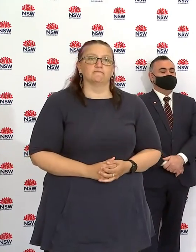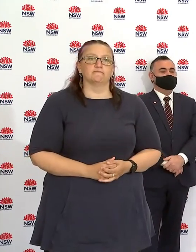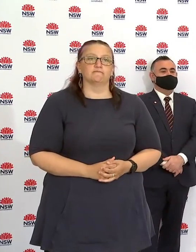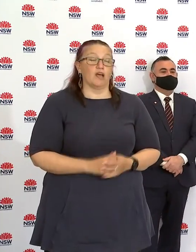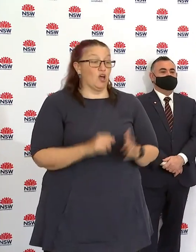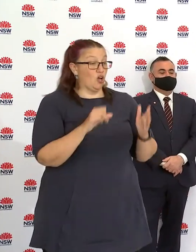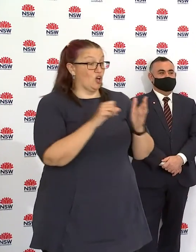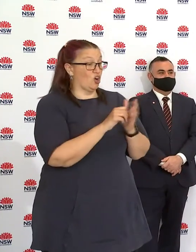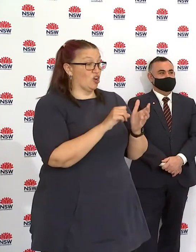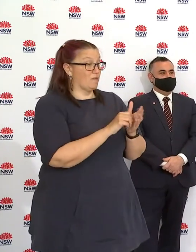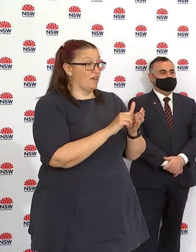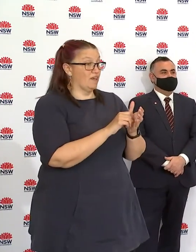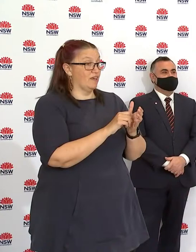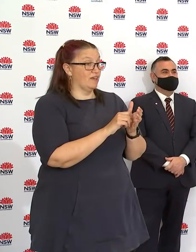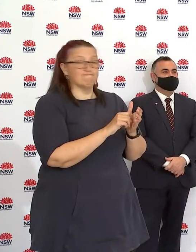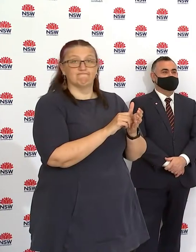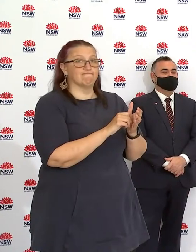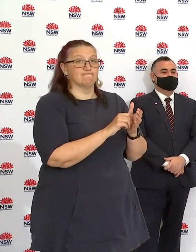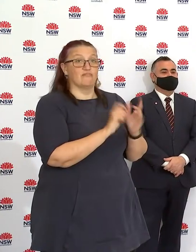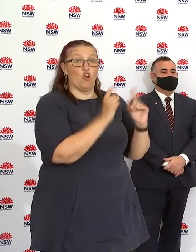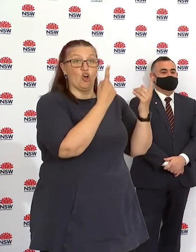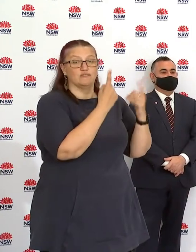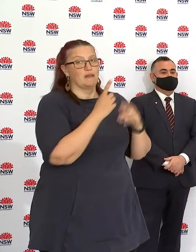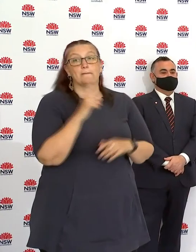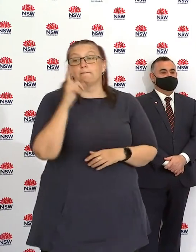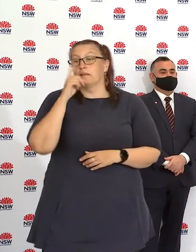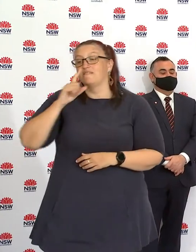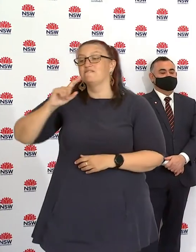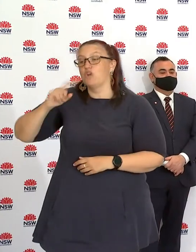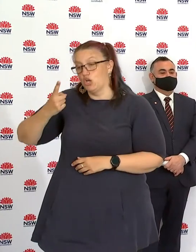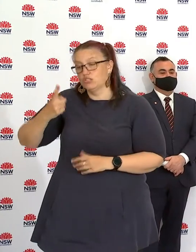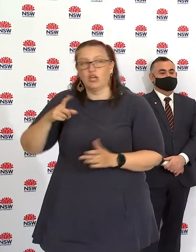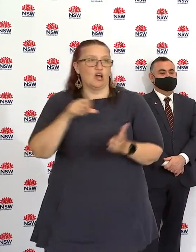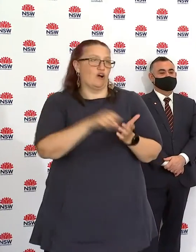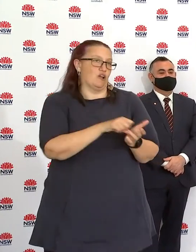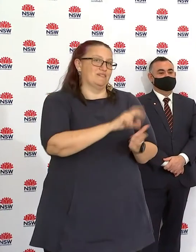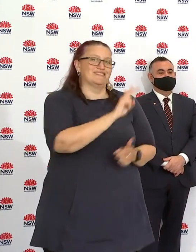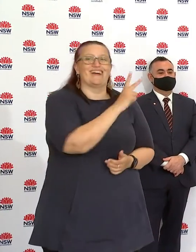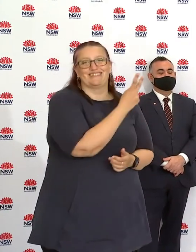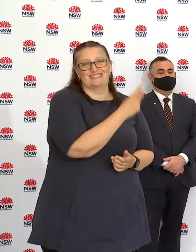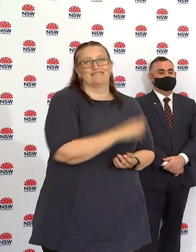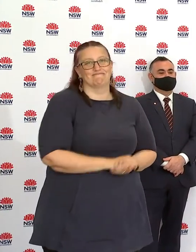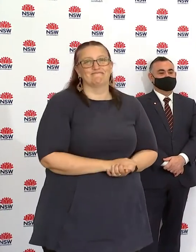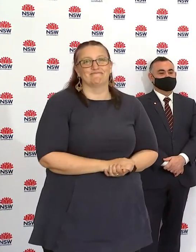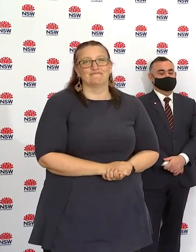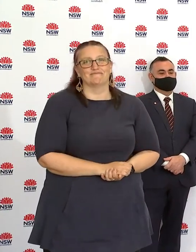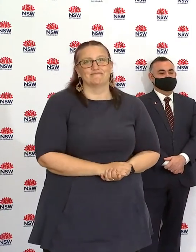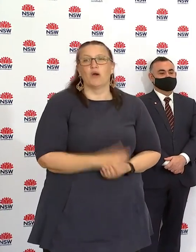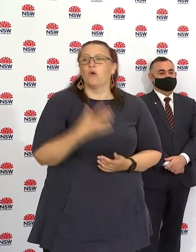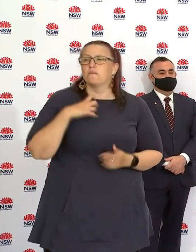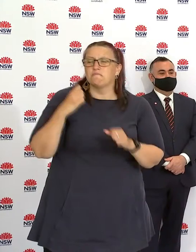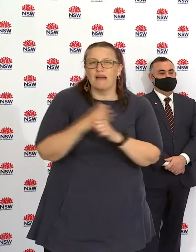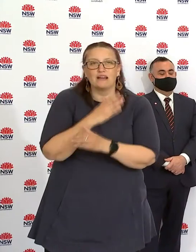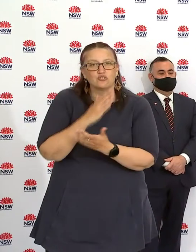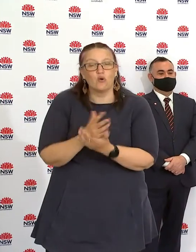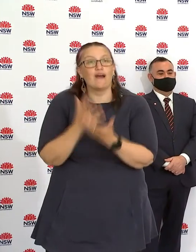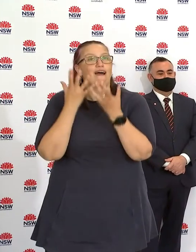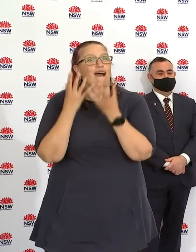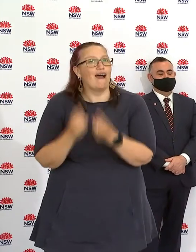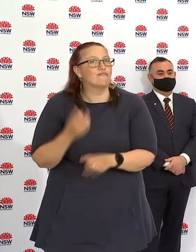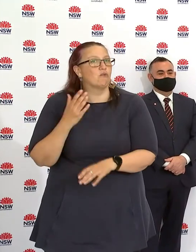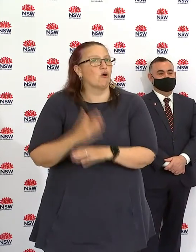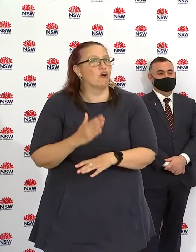our workers and businesses, and ensure that there's a financial support available to keep people in work and businesses in business